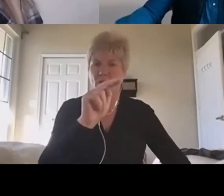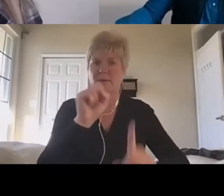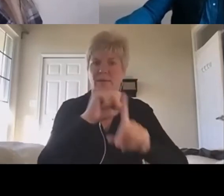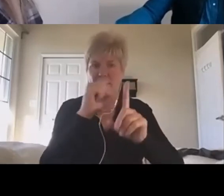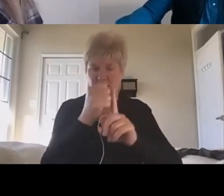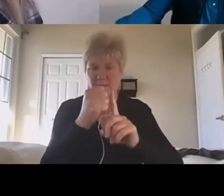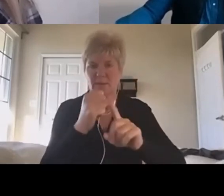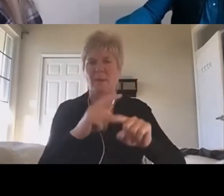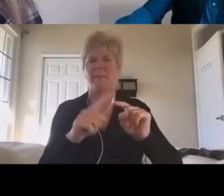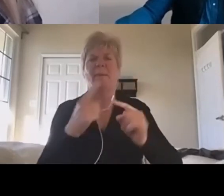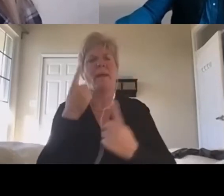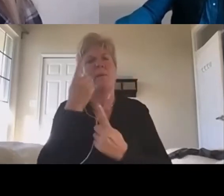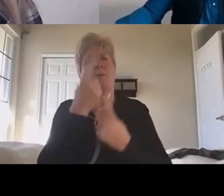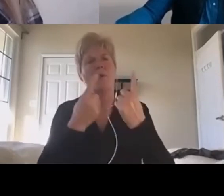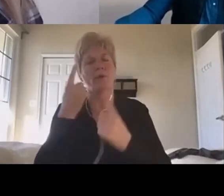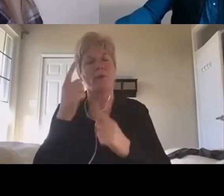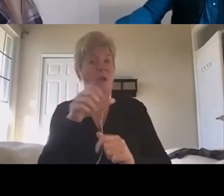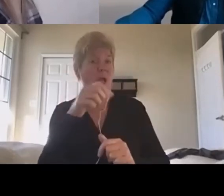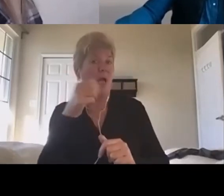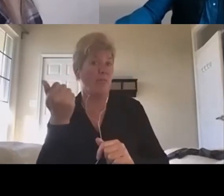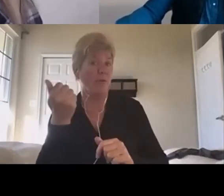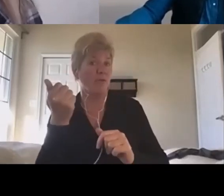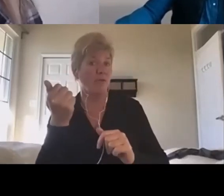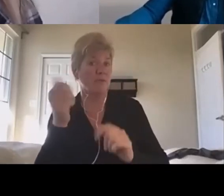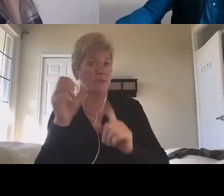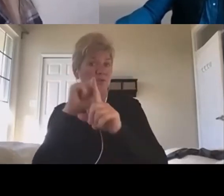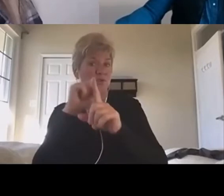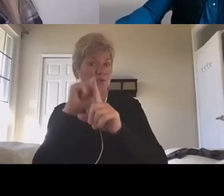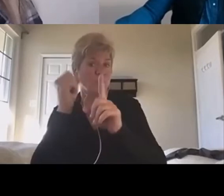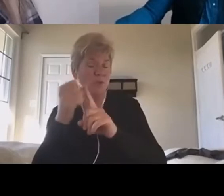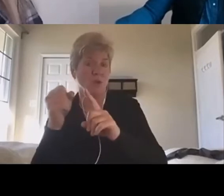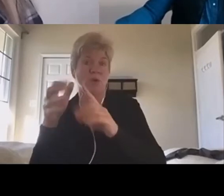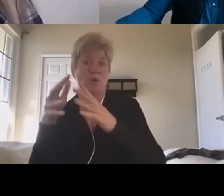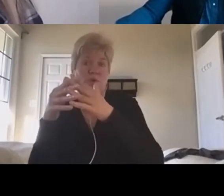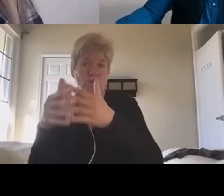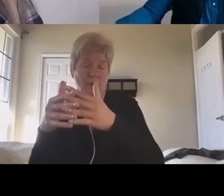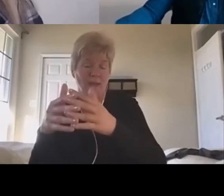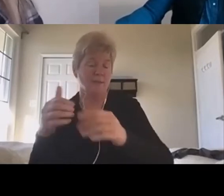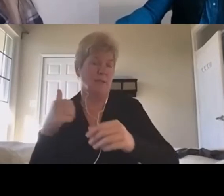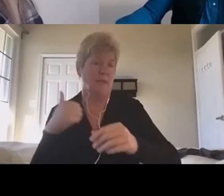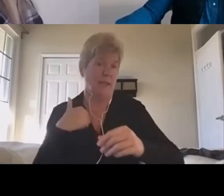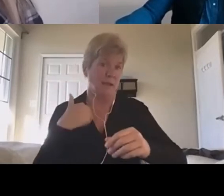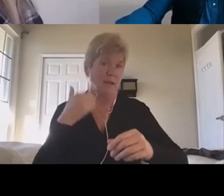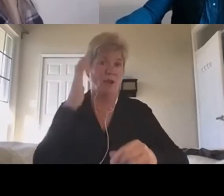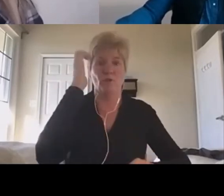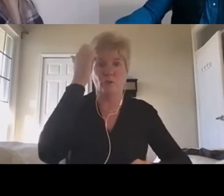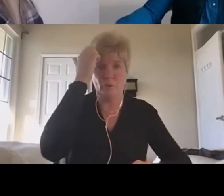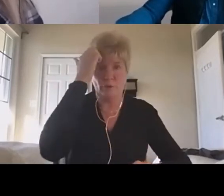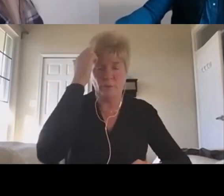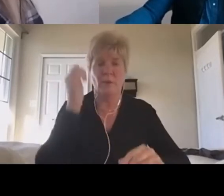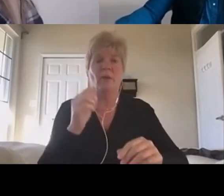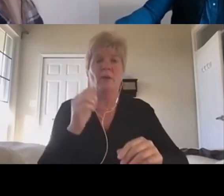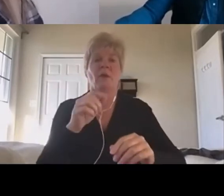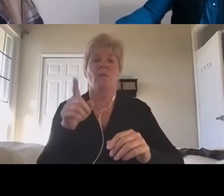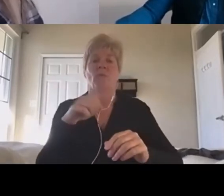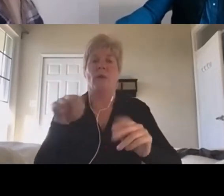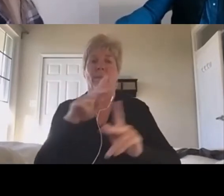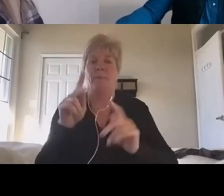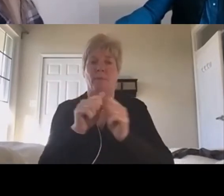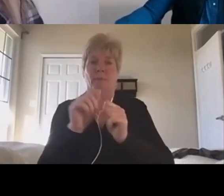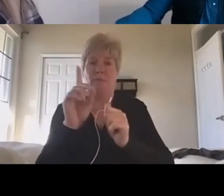there's been any cases in the US or Canada or Europe where people with disabilities have been able to successfully